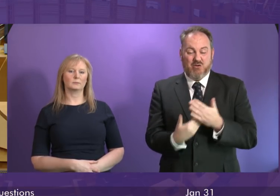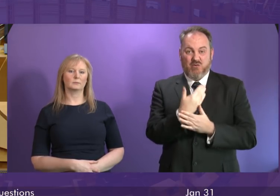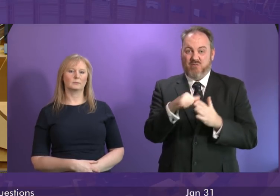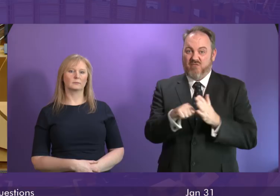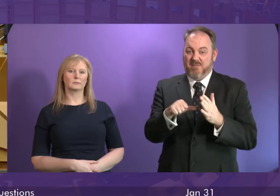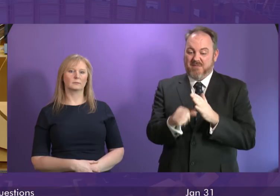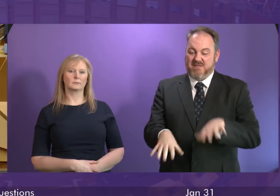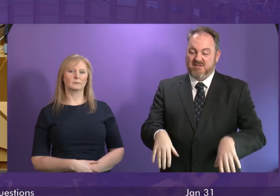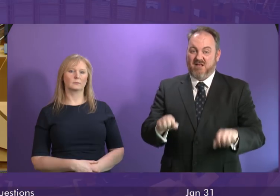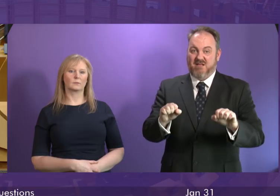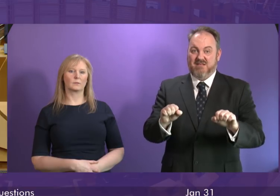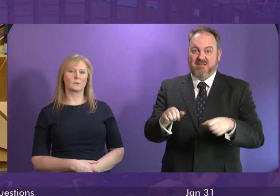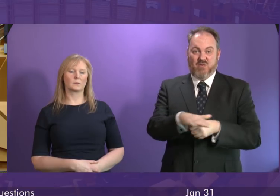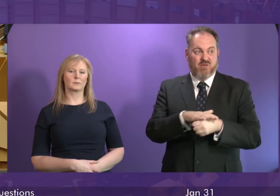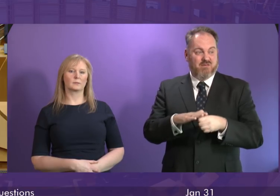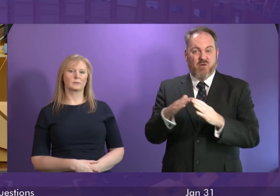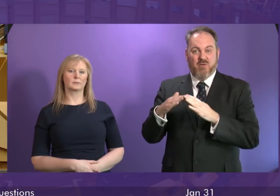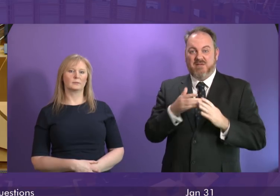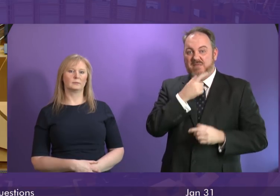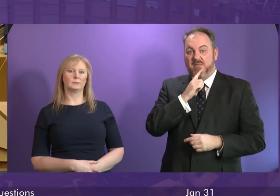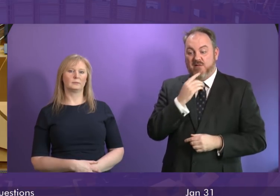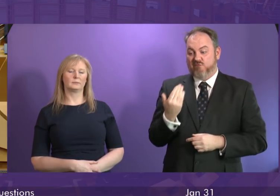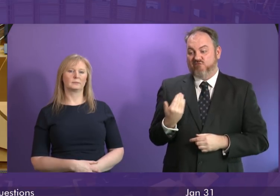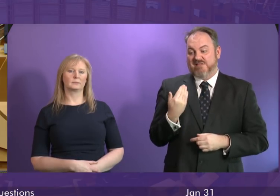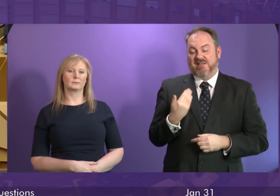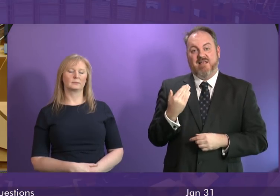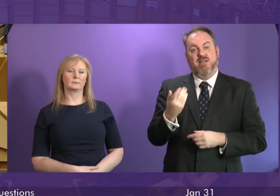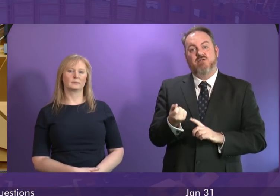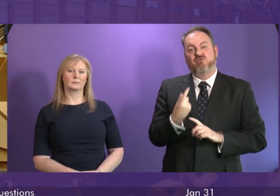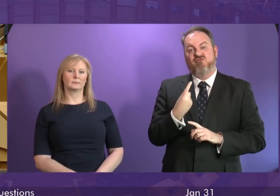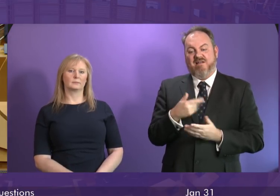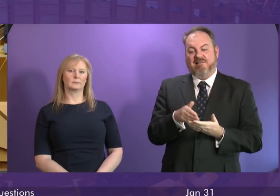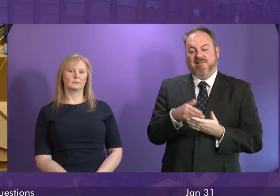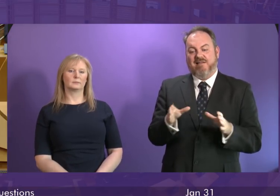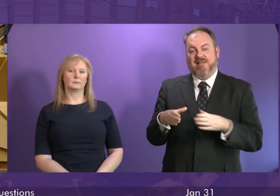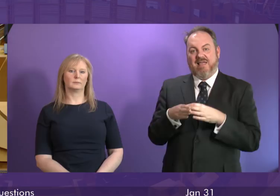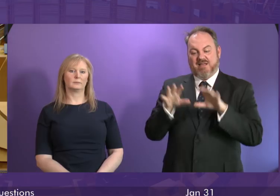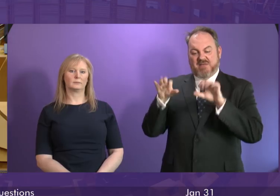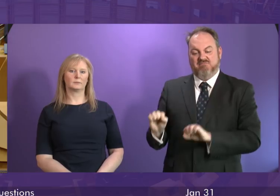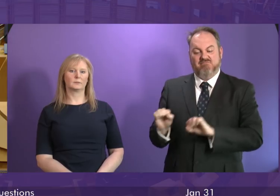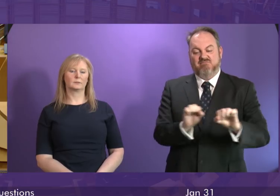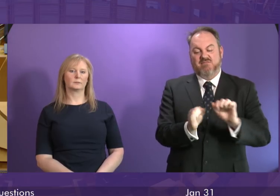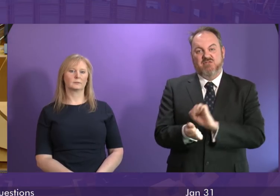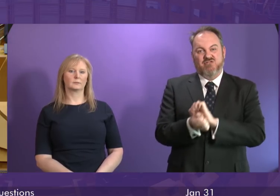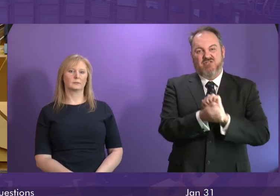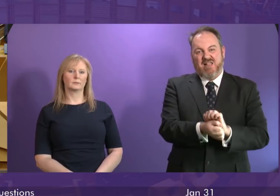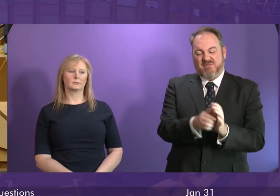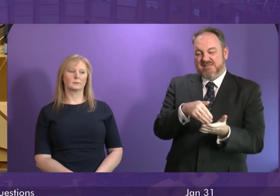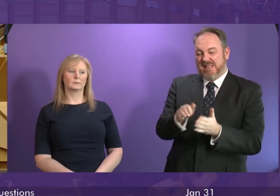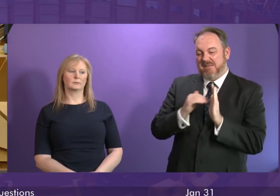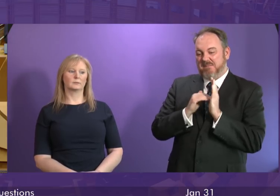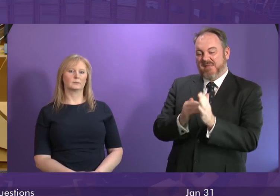streets last month a drug gang was jailed for producing at least 1.6 million worth of this street valium